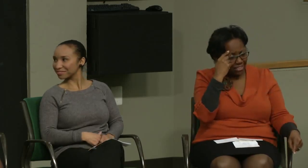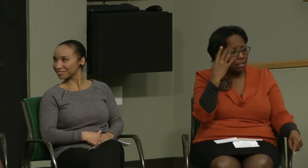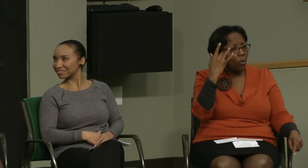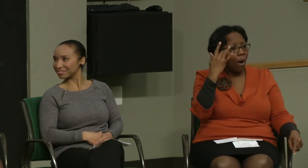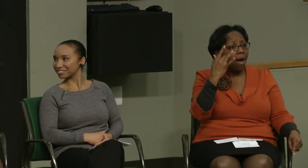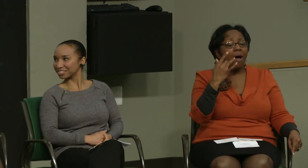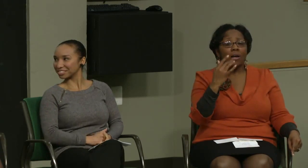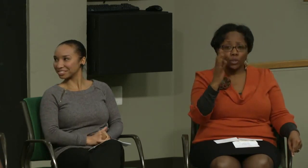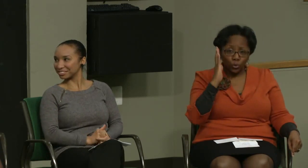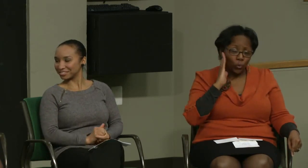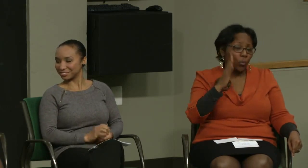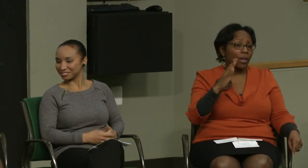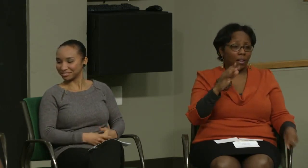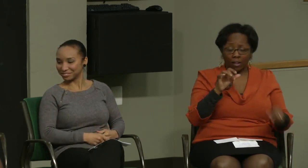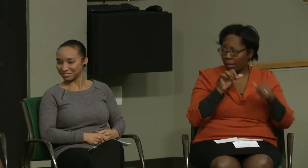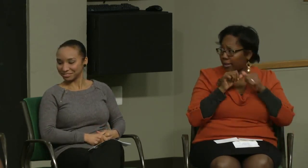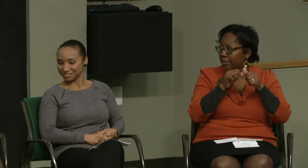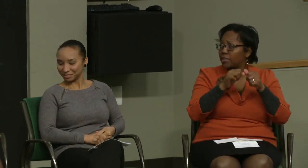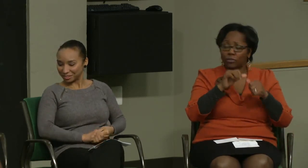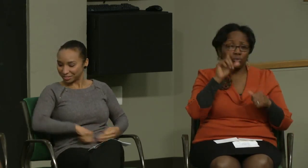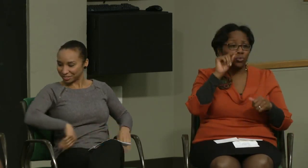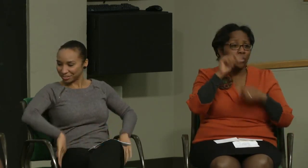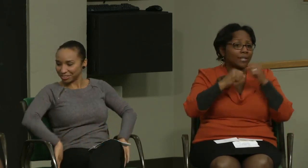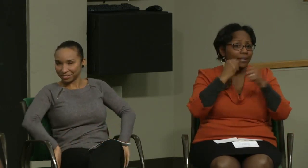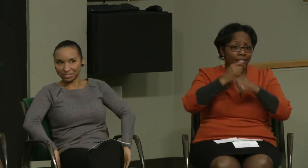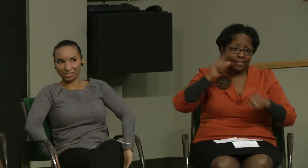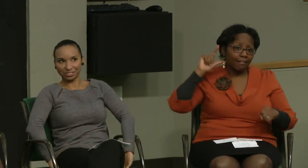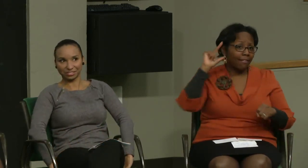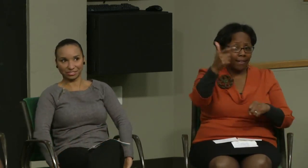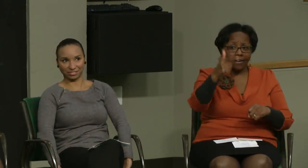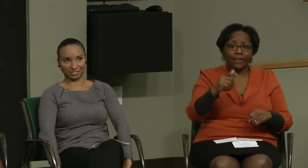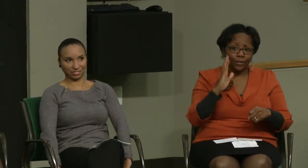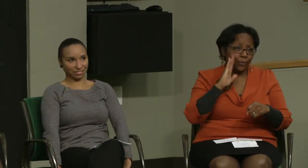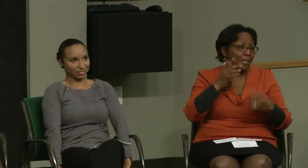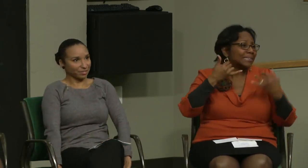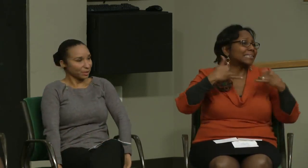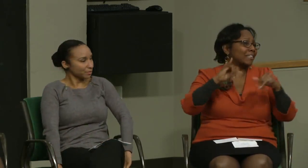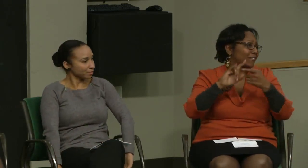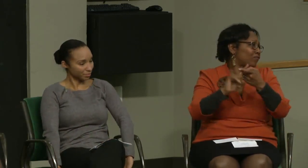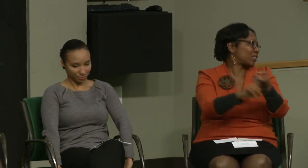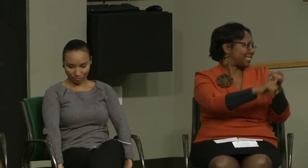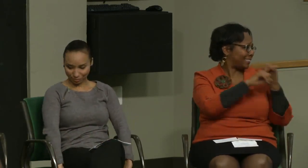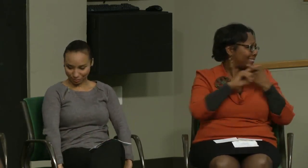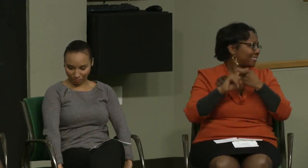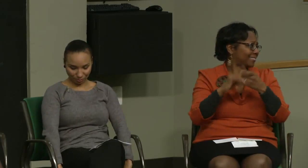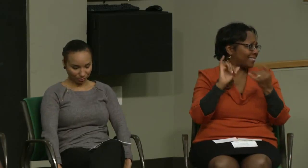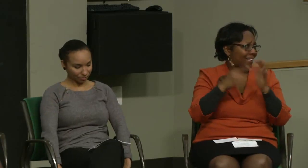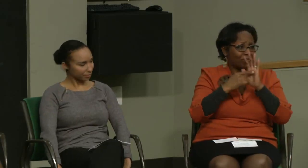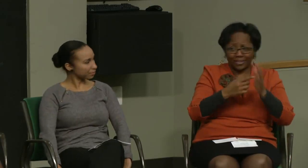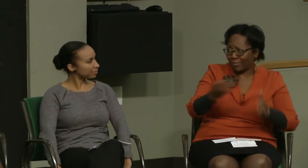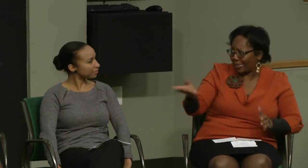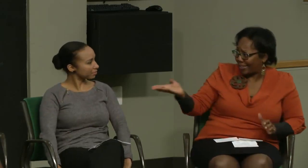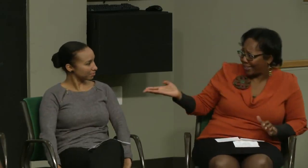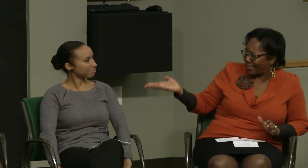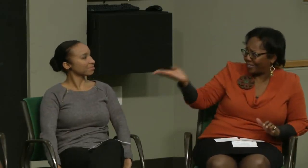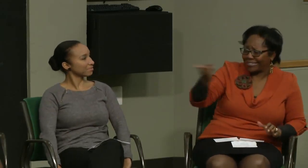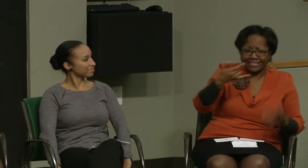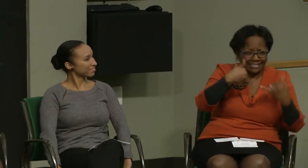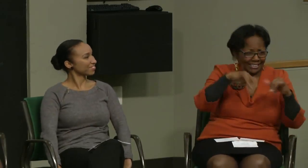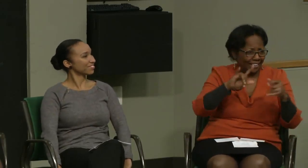pick people. Think about it seriously because as many as 20 years later, you may be friends with these people. For example,